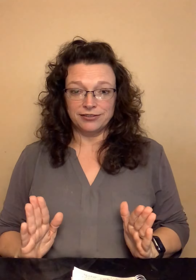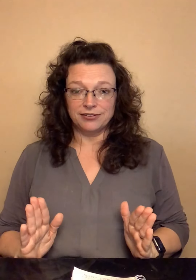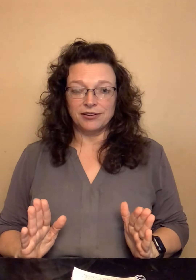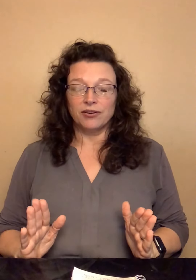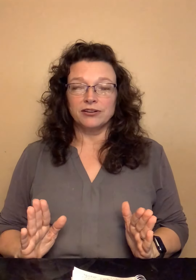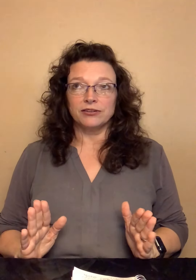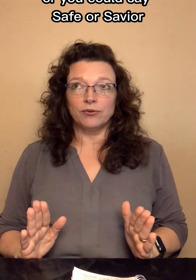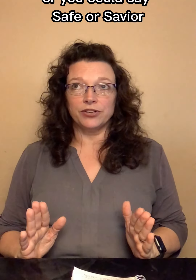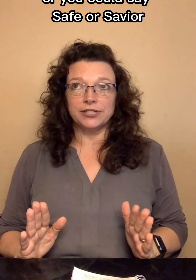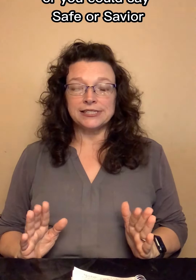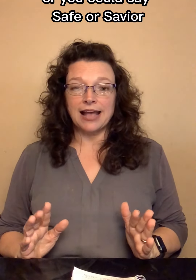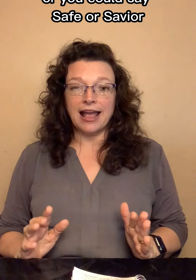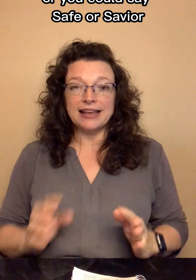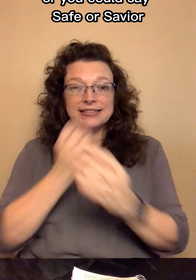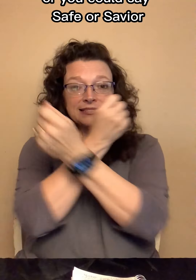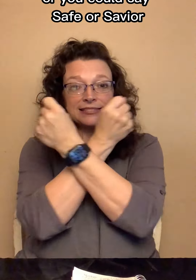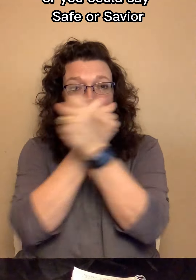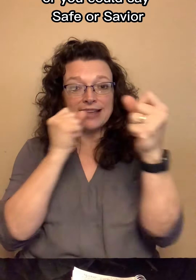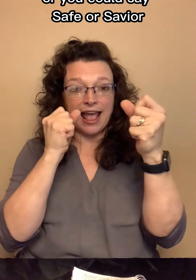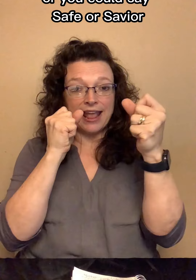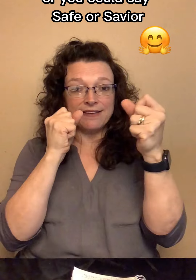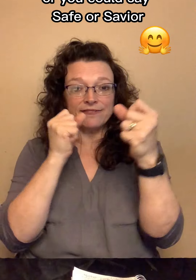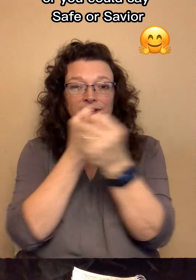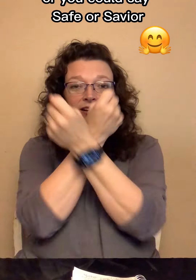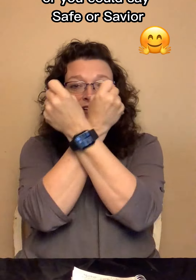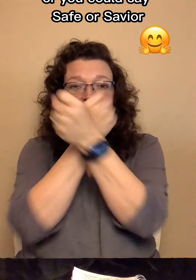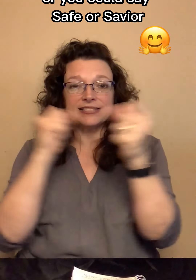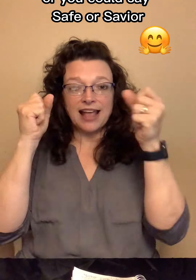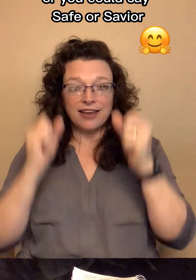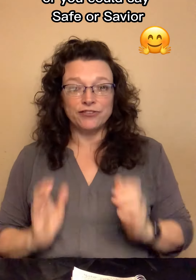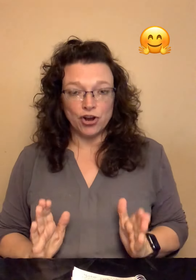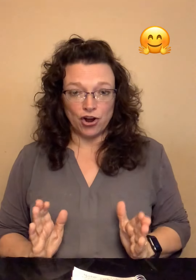Or you could say, stay. Stay pure.